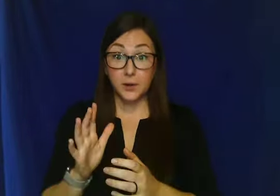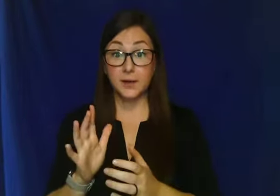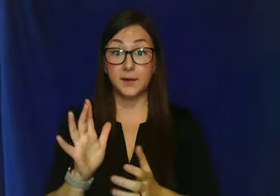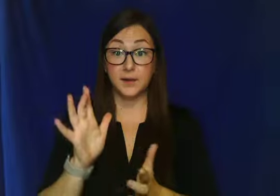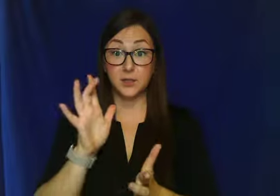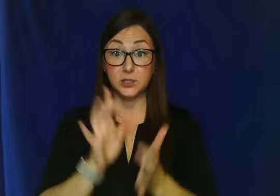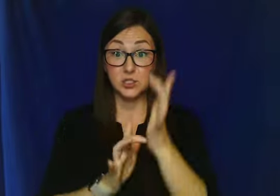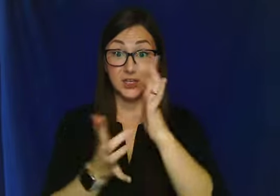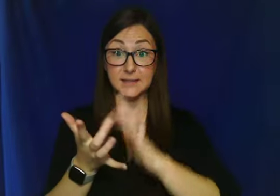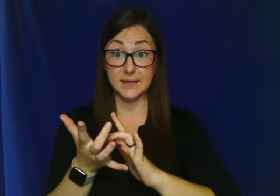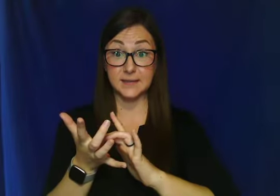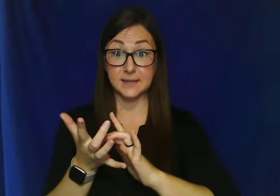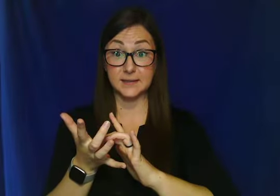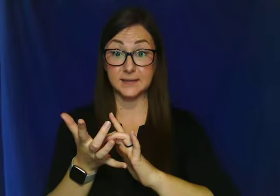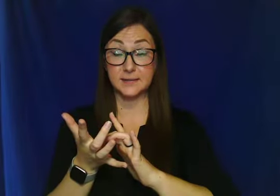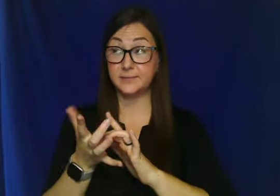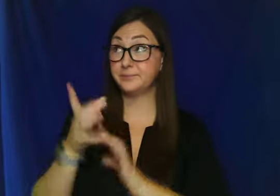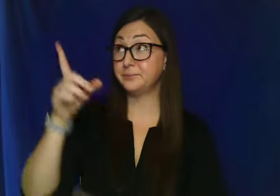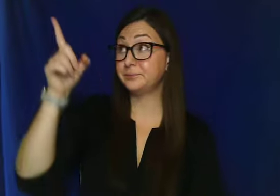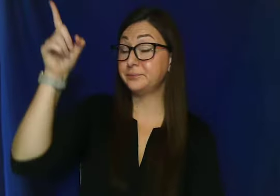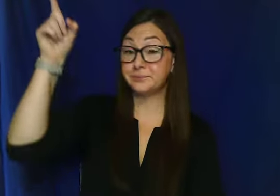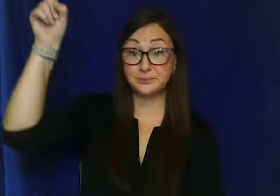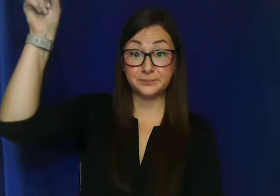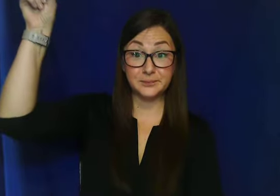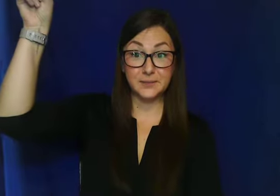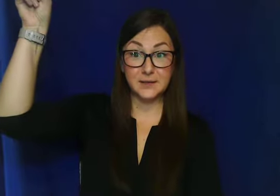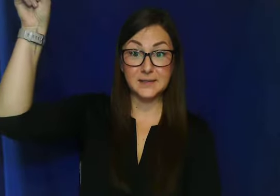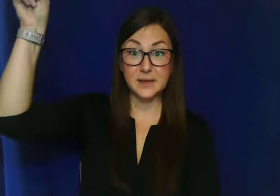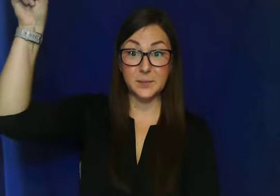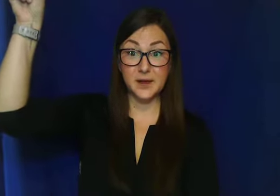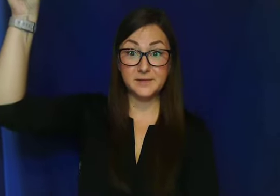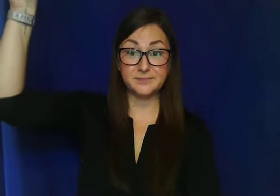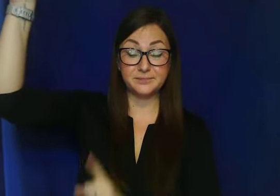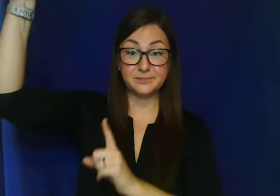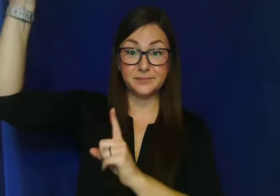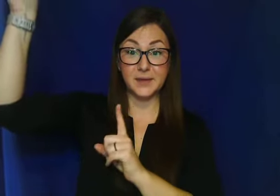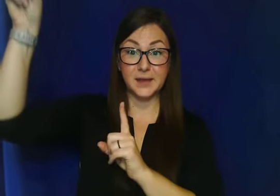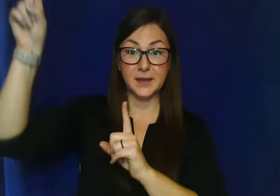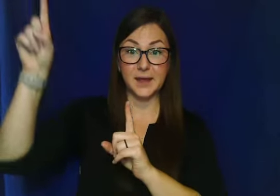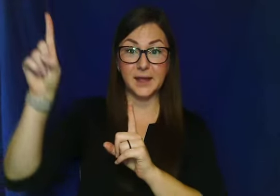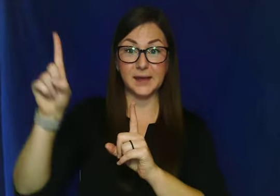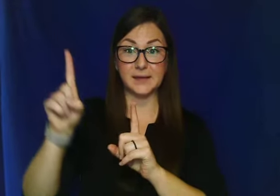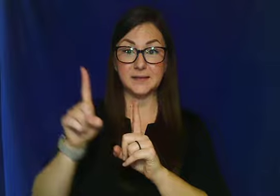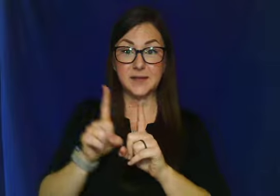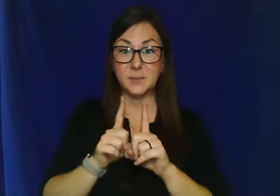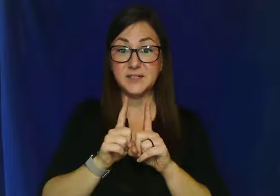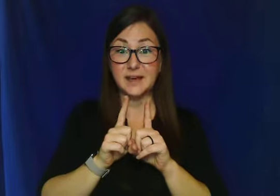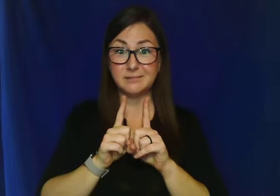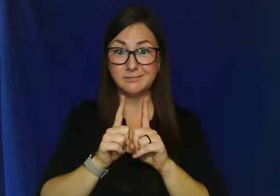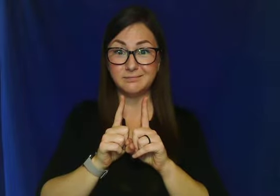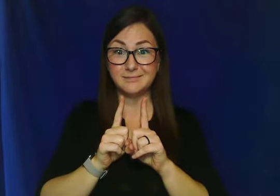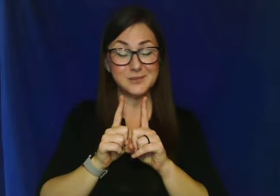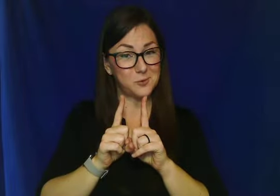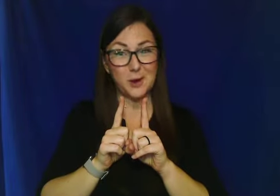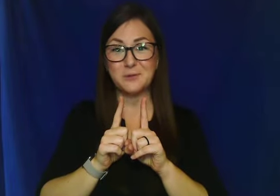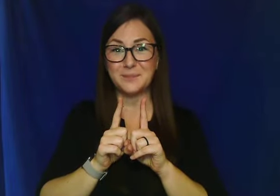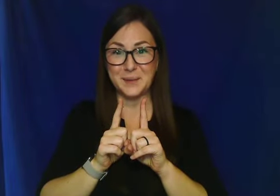So Jesus, he's up there and he's coming down to walk with me.